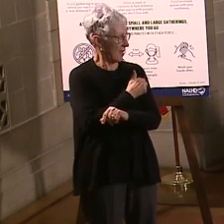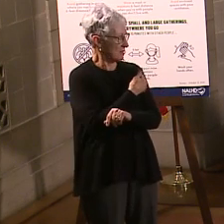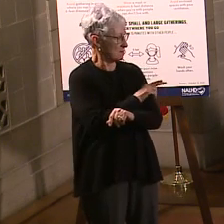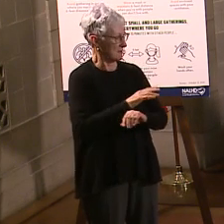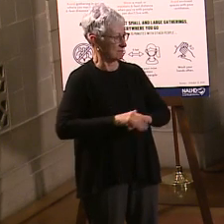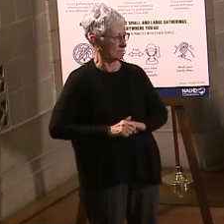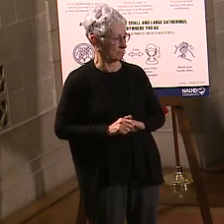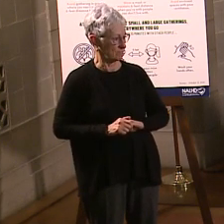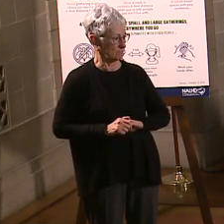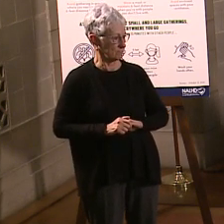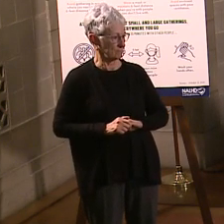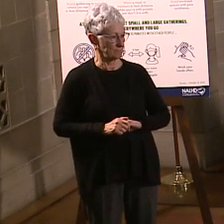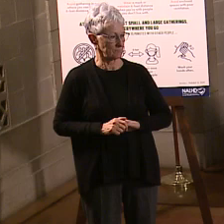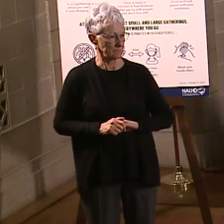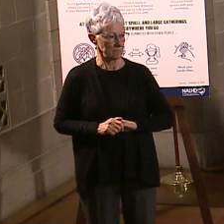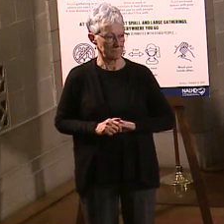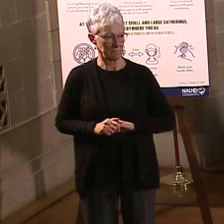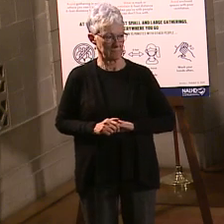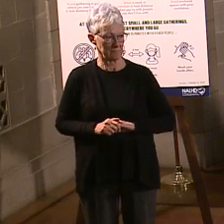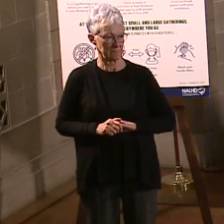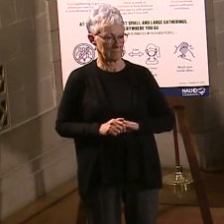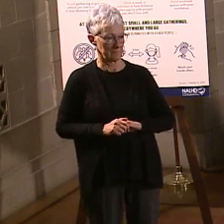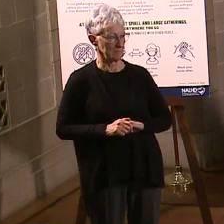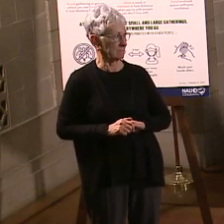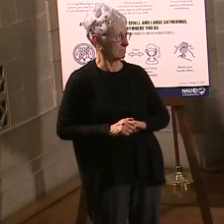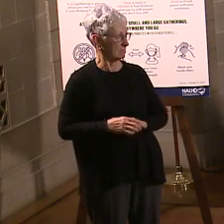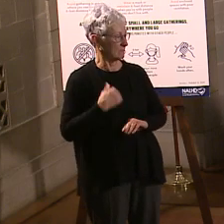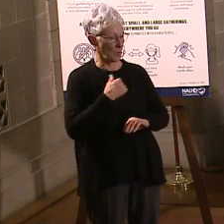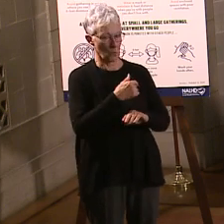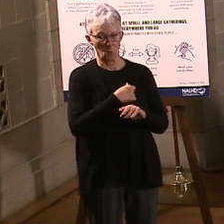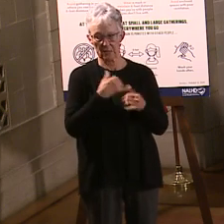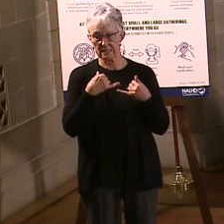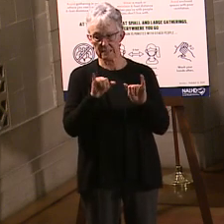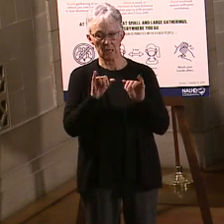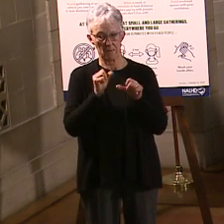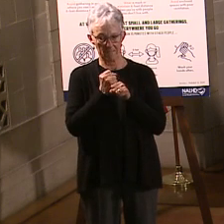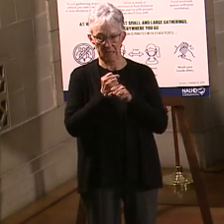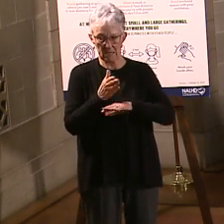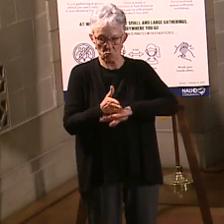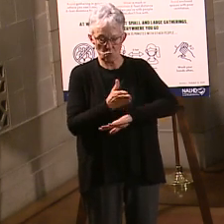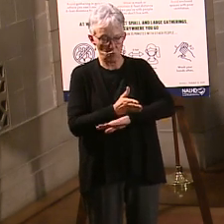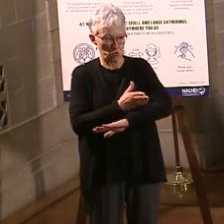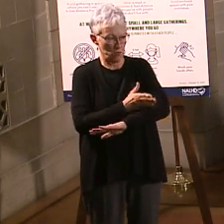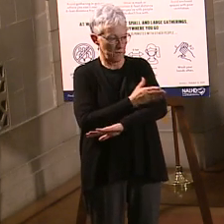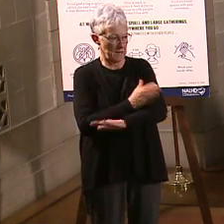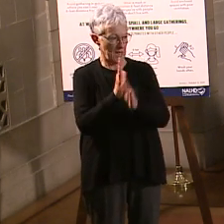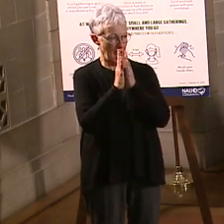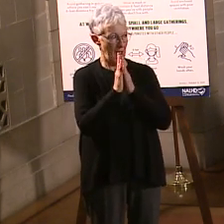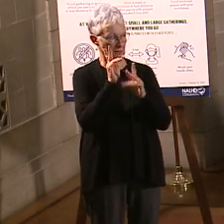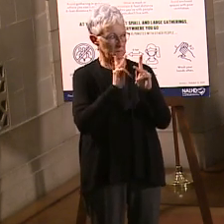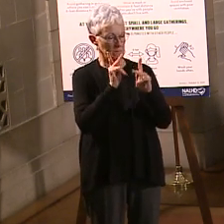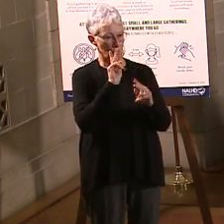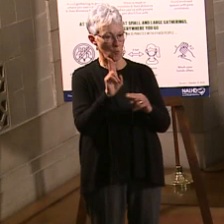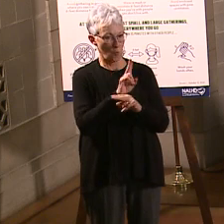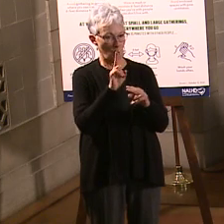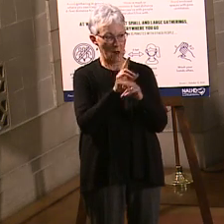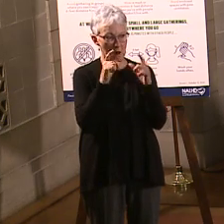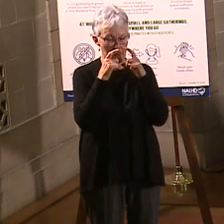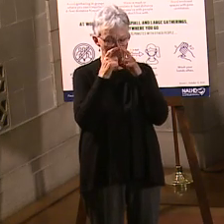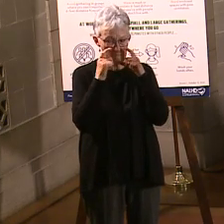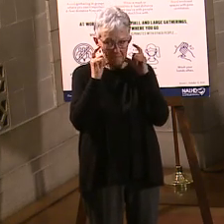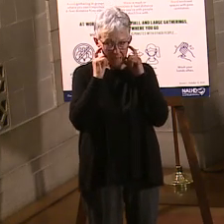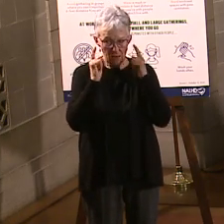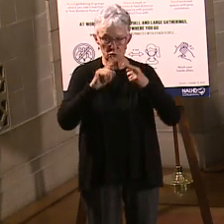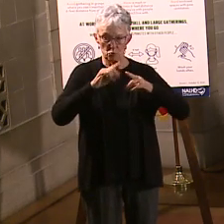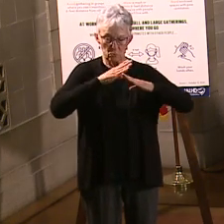While we're making progress on all those things, we need people to continue to stay vigilant and continue to wear your mask in public and all that sort of thing so that we can slow the spread